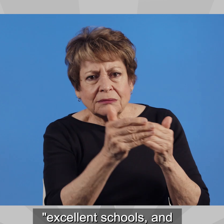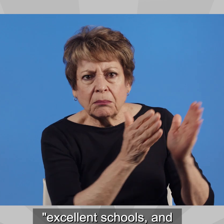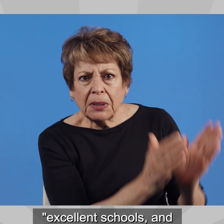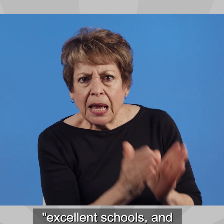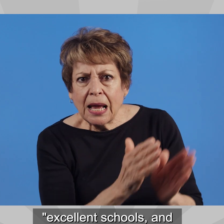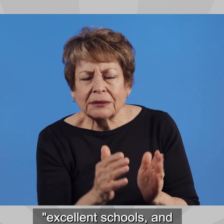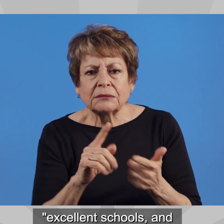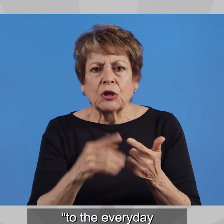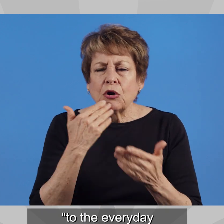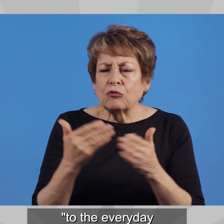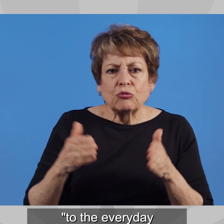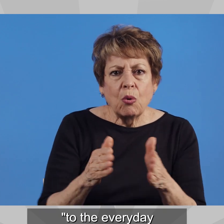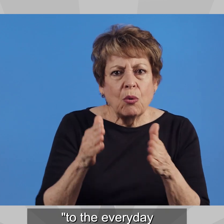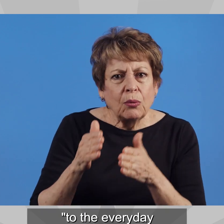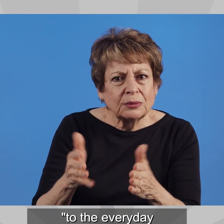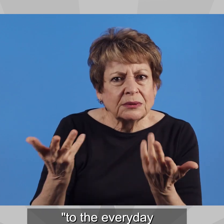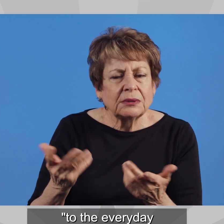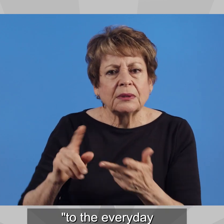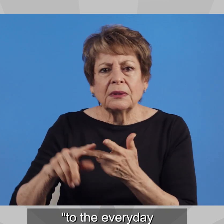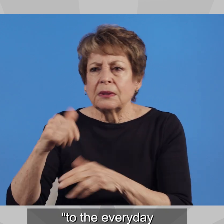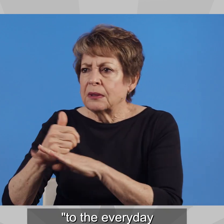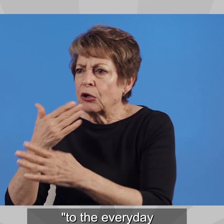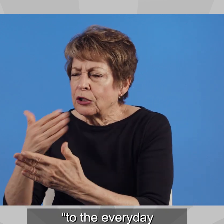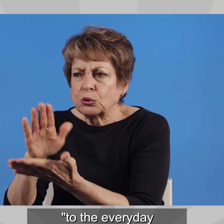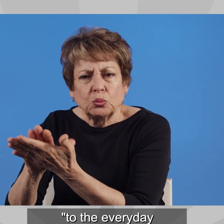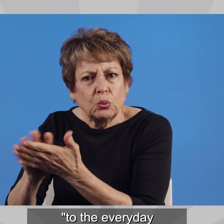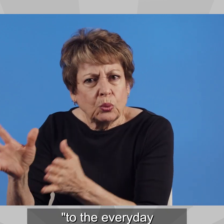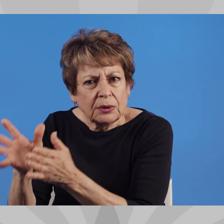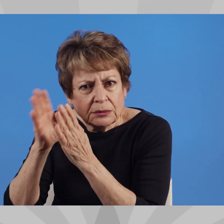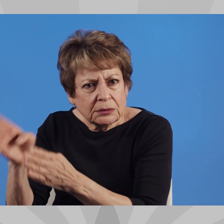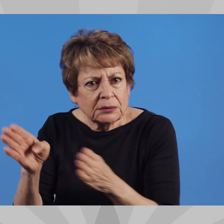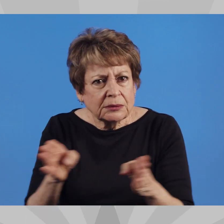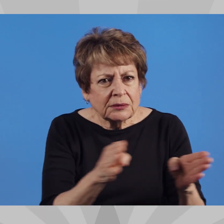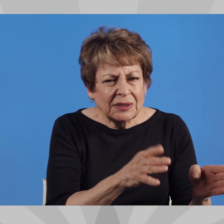common-sense solutions to the everyday challenges Arizonans face.